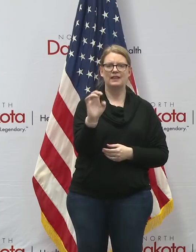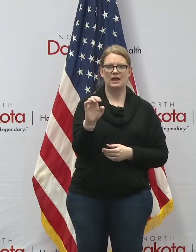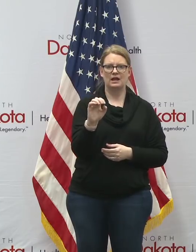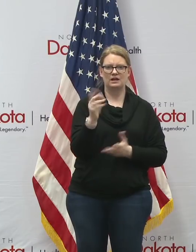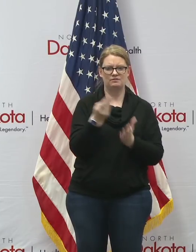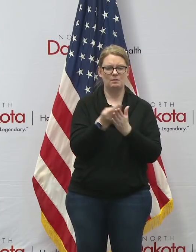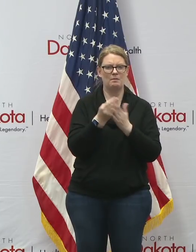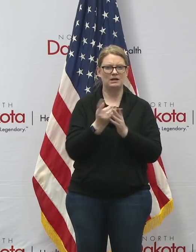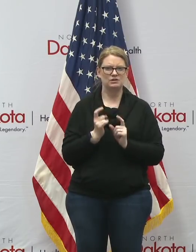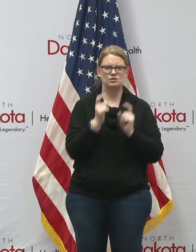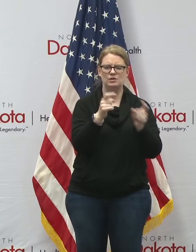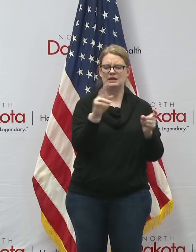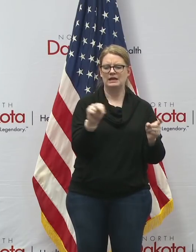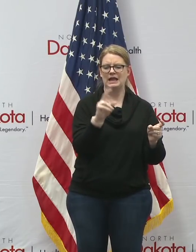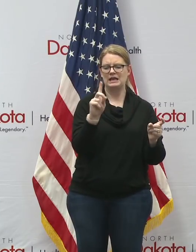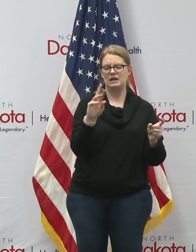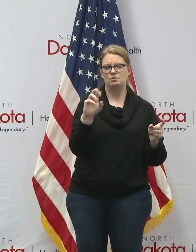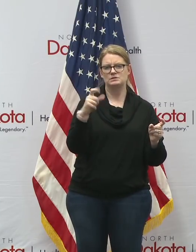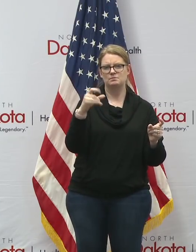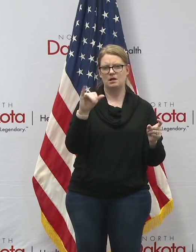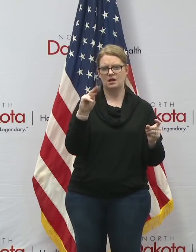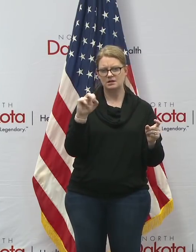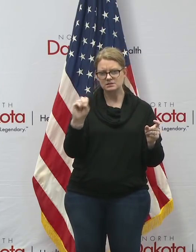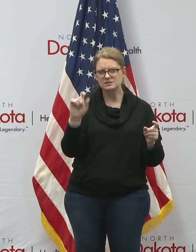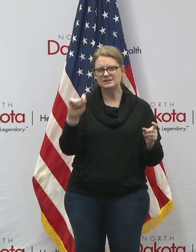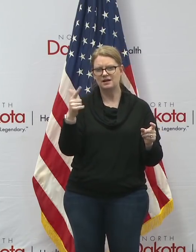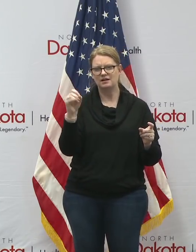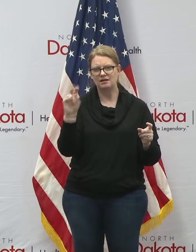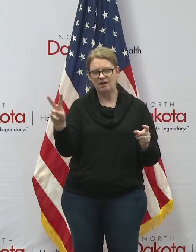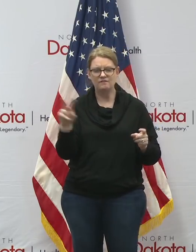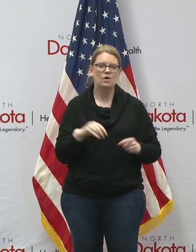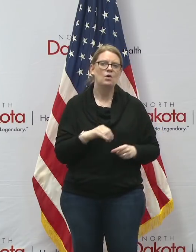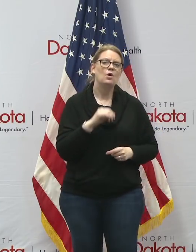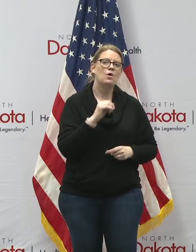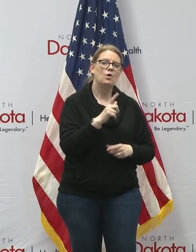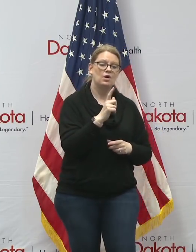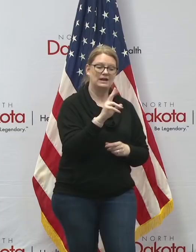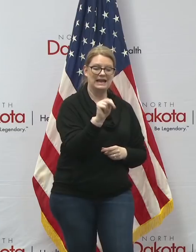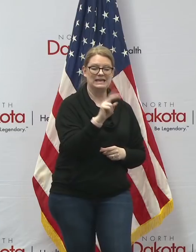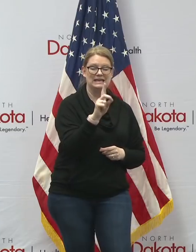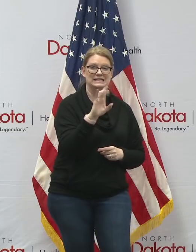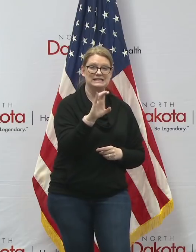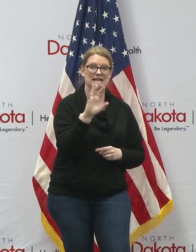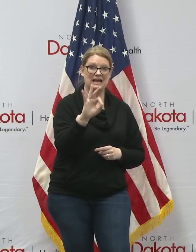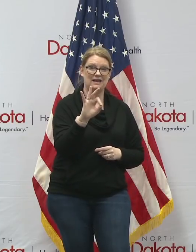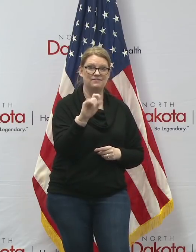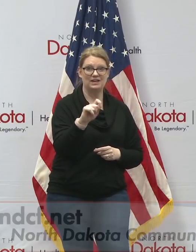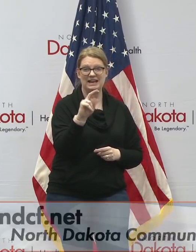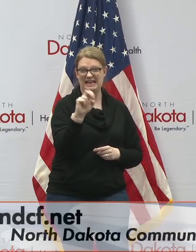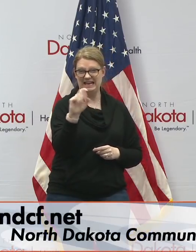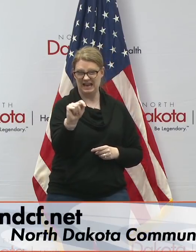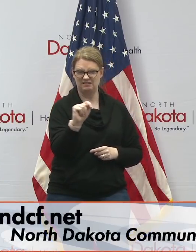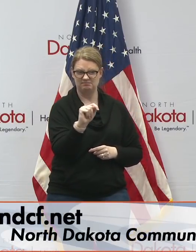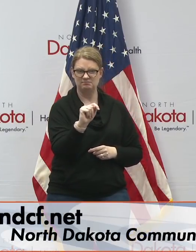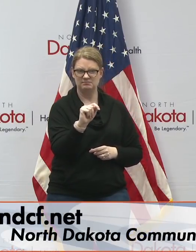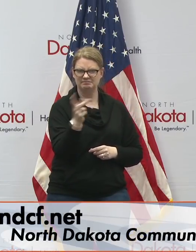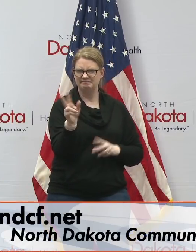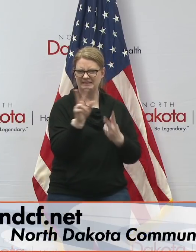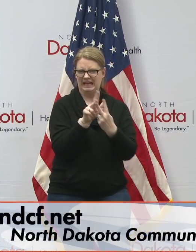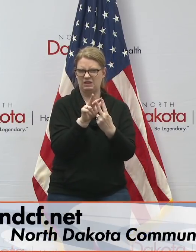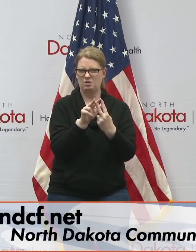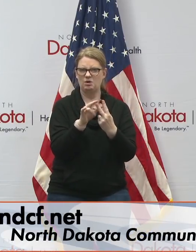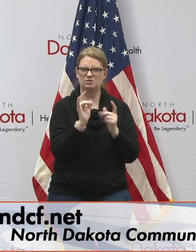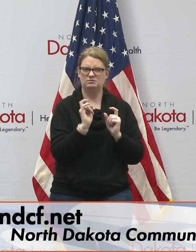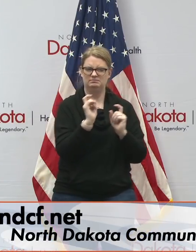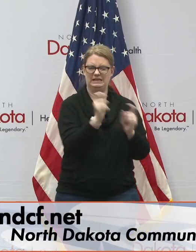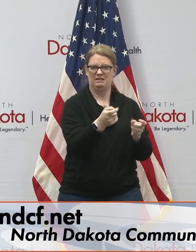monetary donations at the ndresponse.gov website or go directly to the ndcf.net website as well you may also